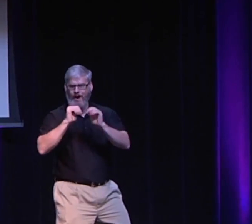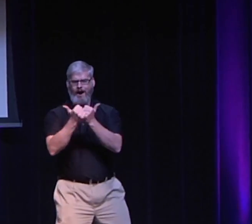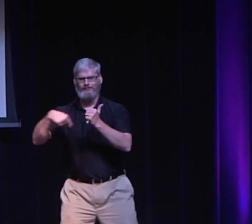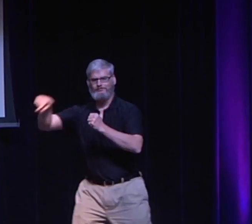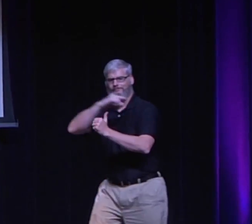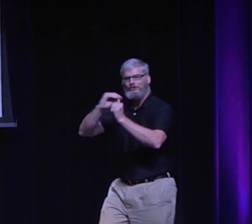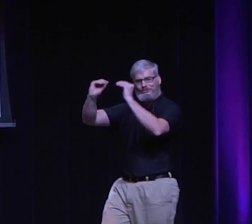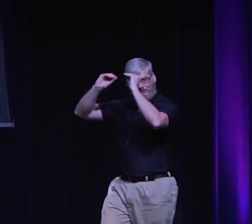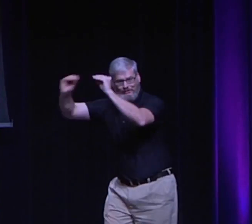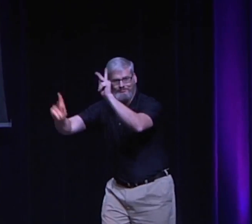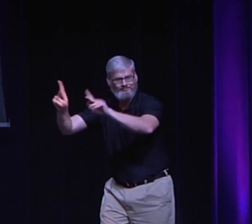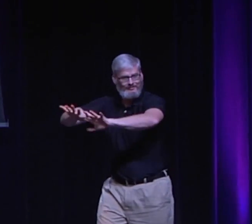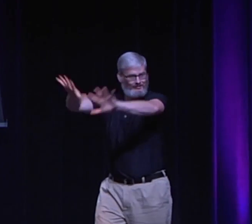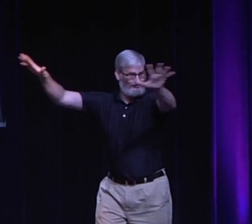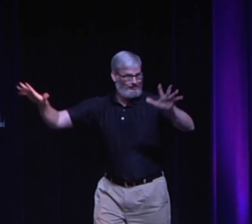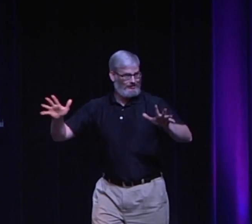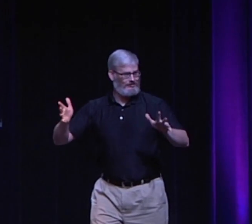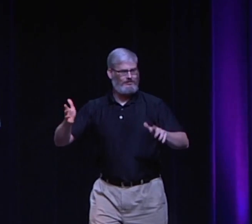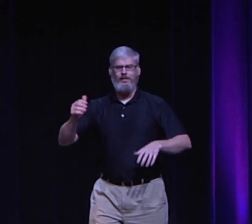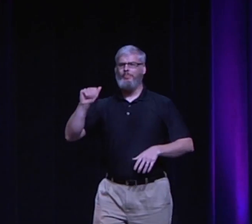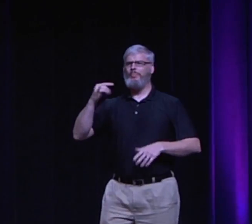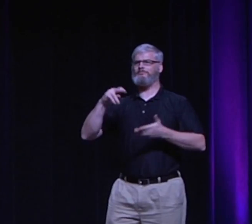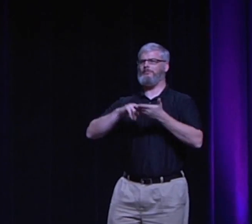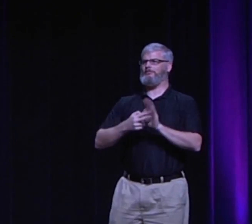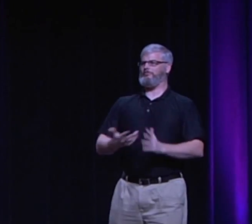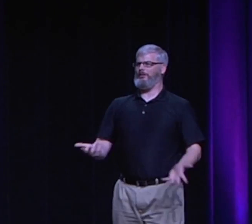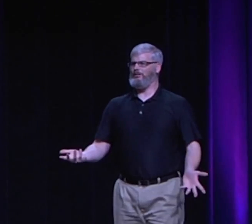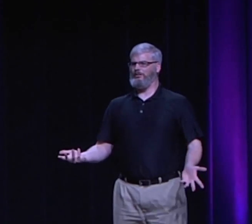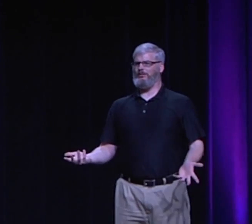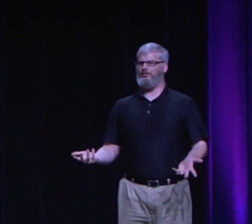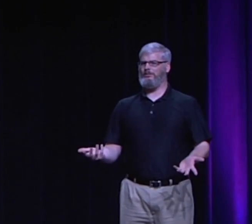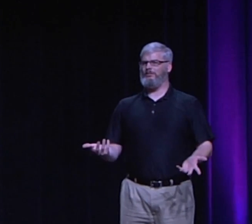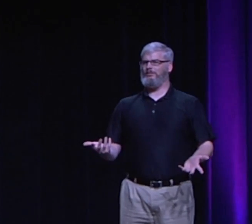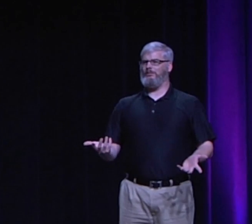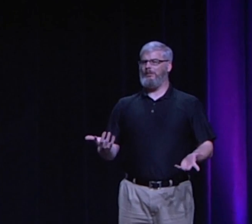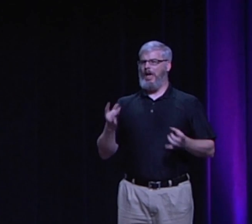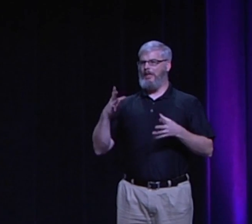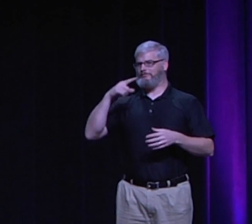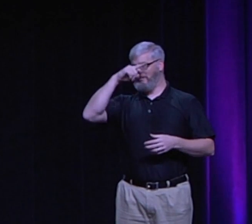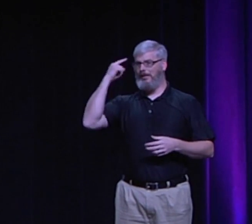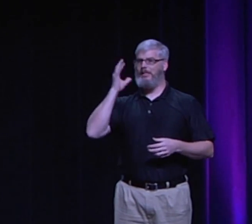Because if I'm a theist, you know, I focus on how religion is taught and how those ideas are shared.